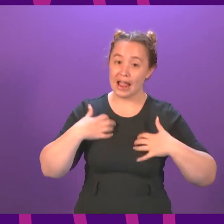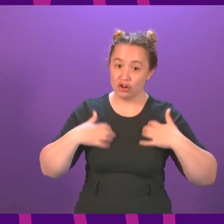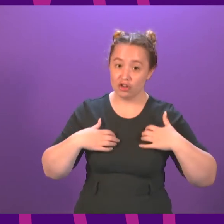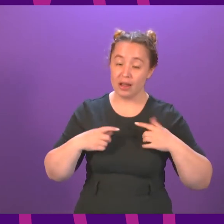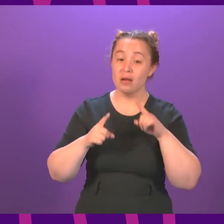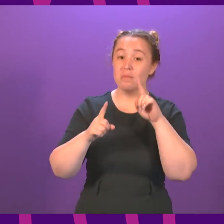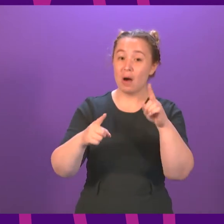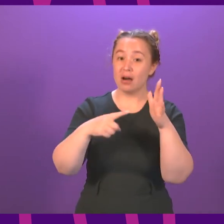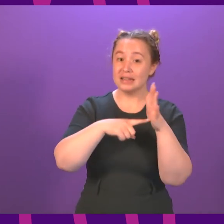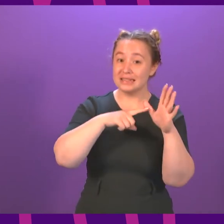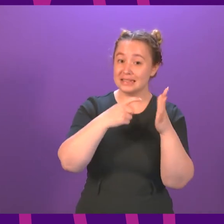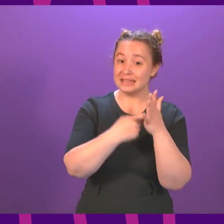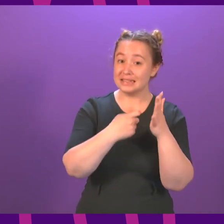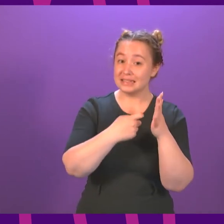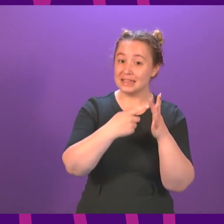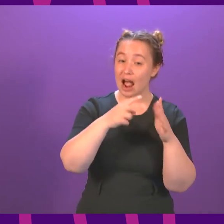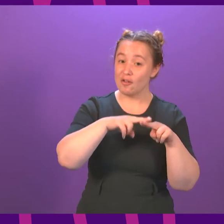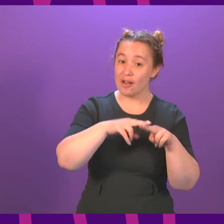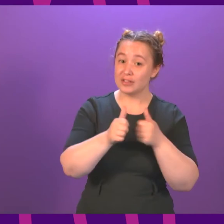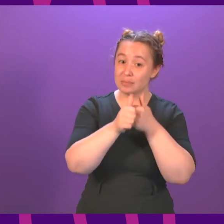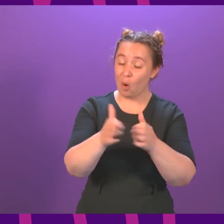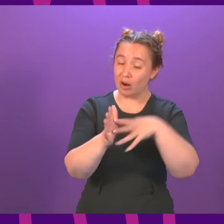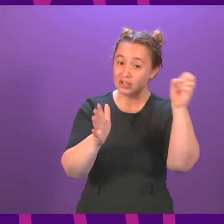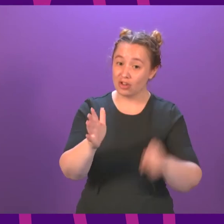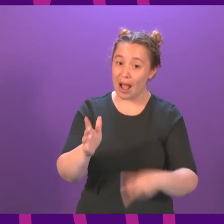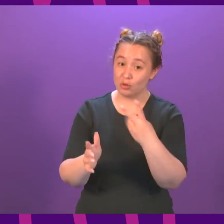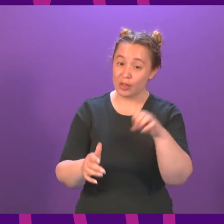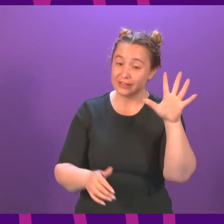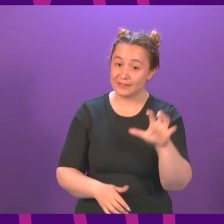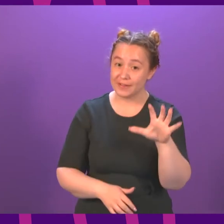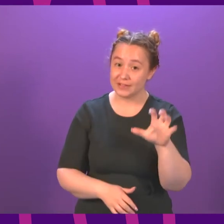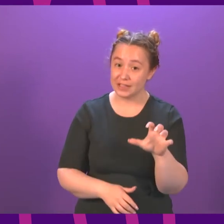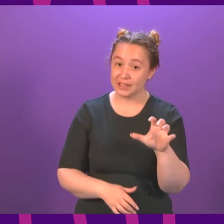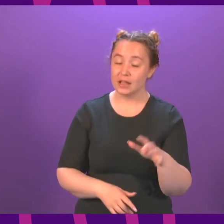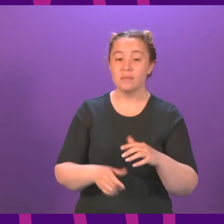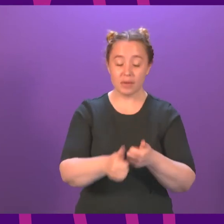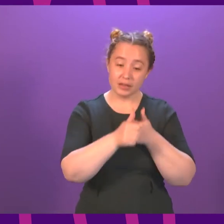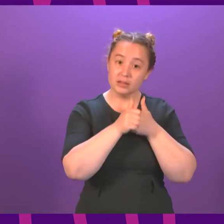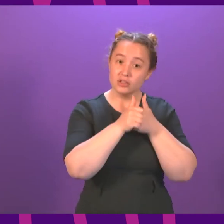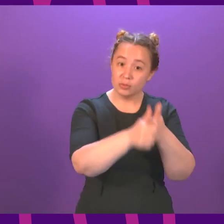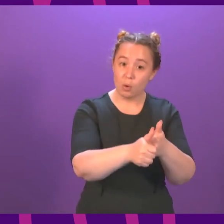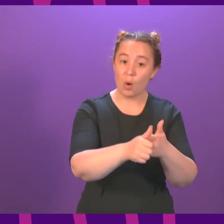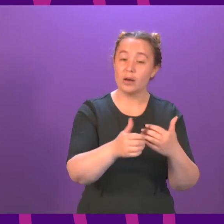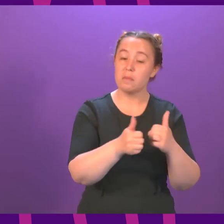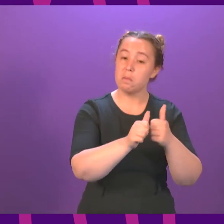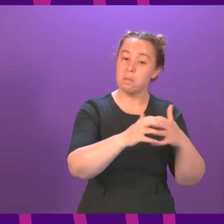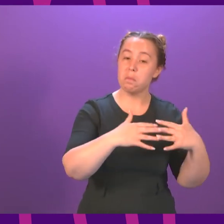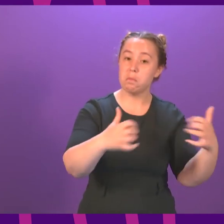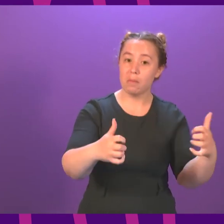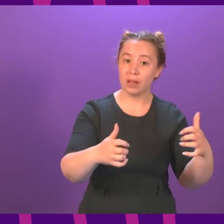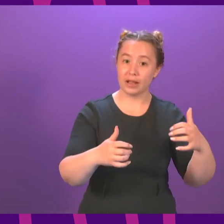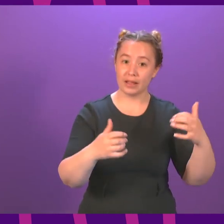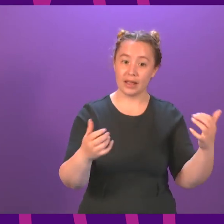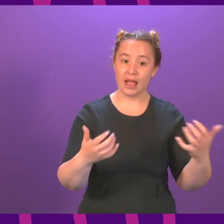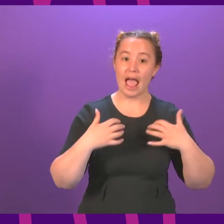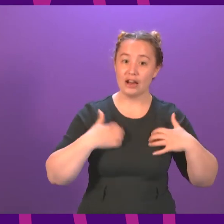tariff support in 2015. The Scottish Government have long committed to a public energy company, which could provide the tidal energy